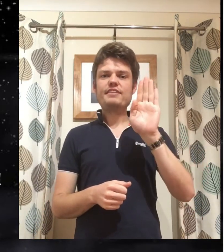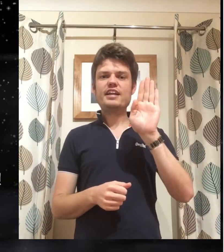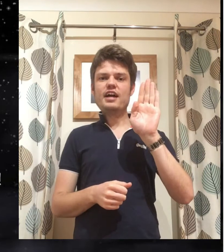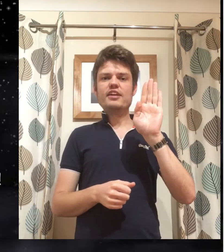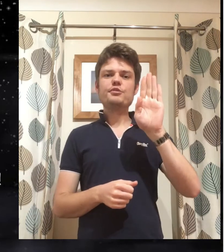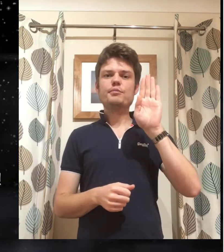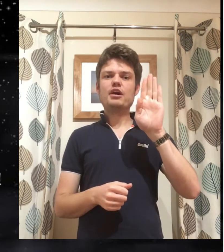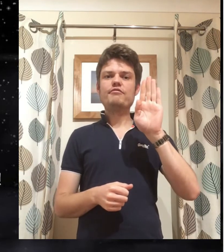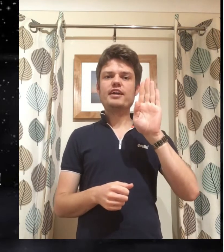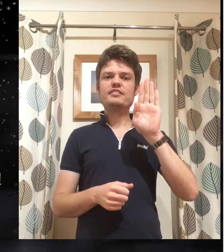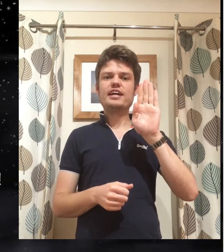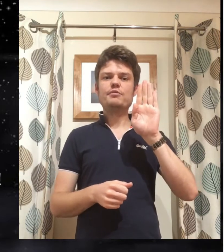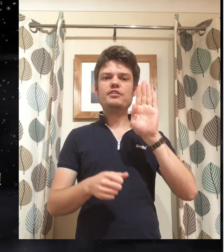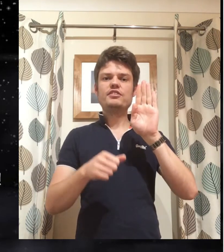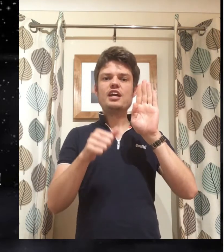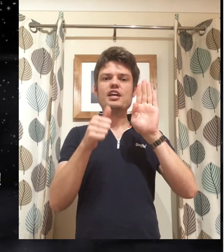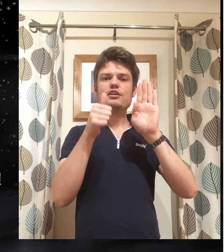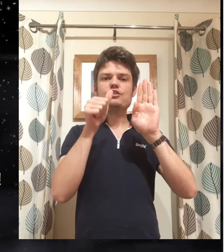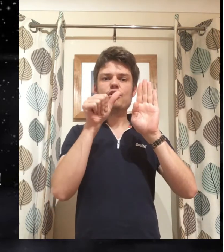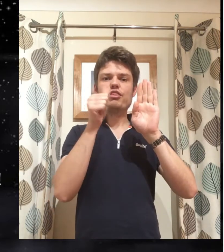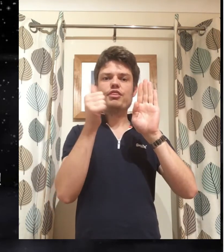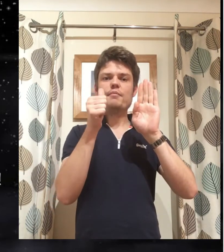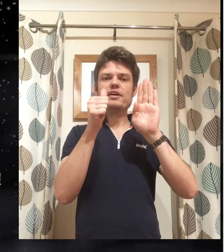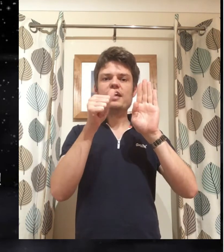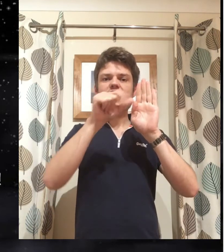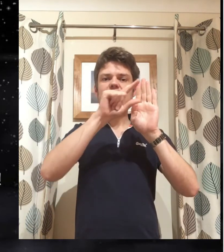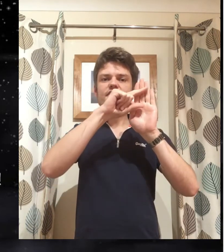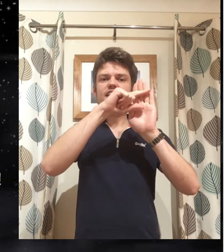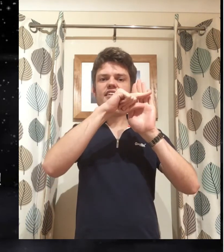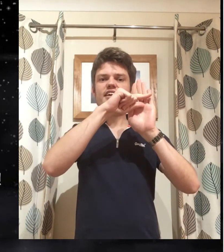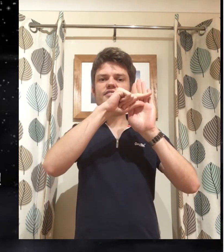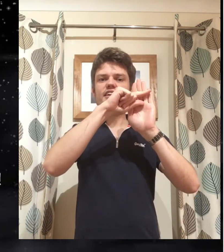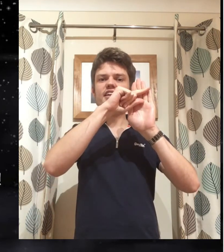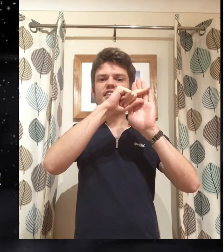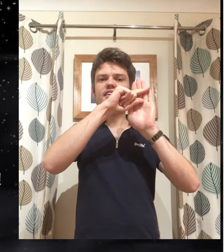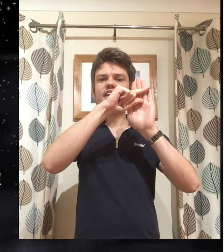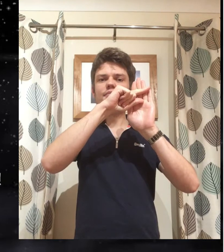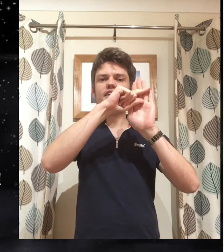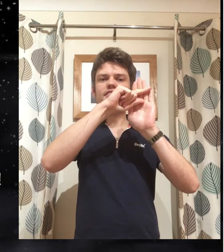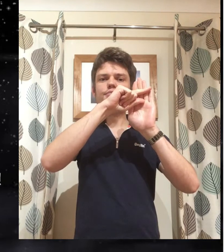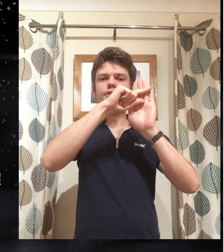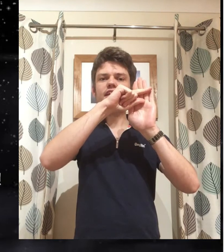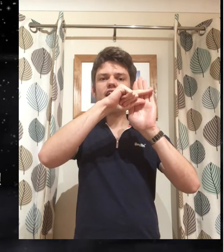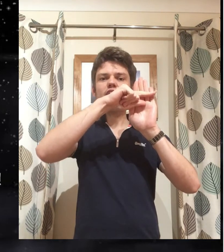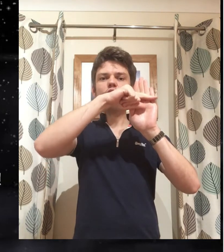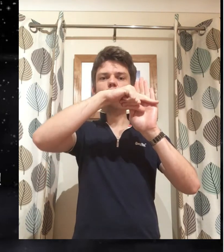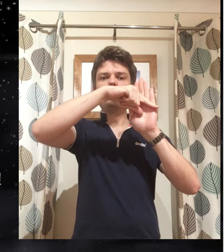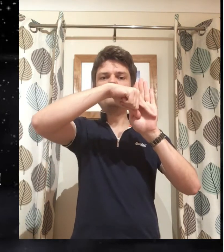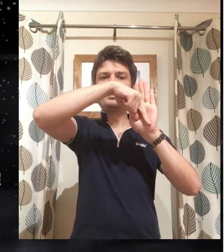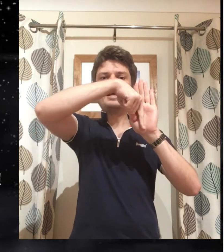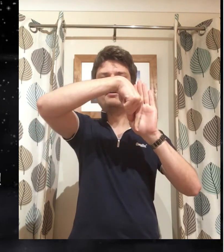your left hand like this with your palm facing outwards use your thumb and your index finger like this and we're going to move it